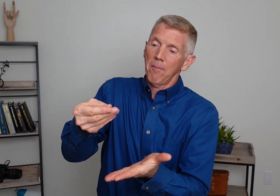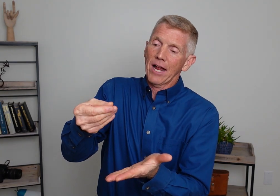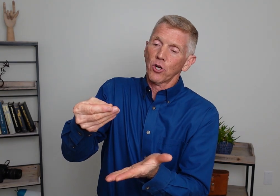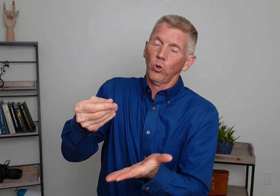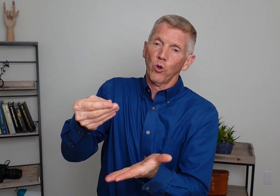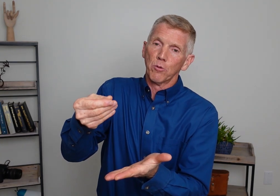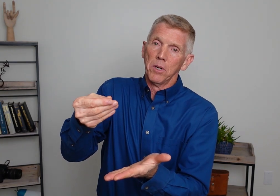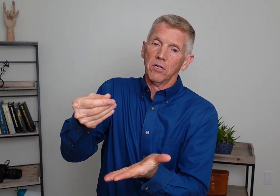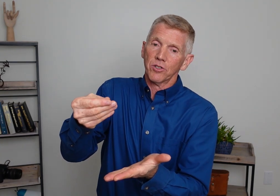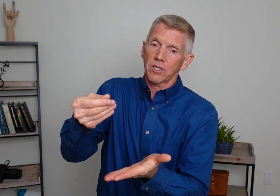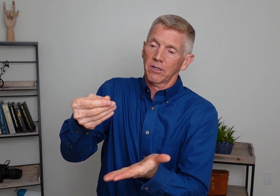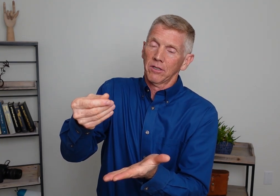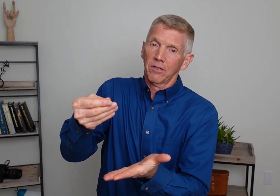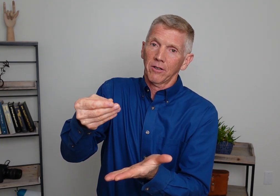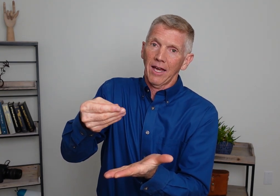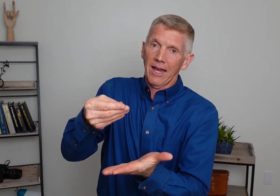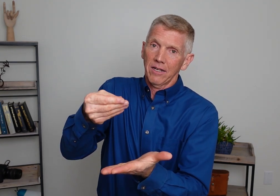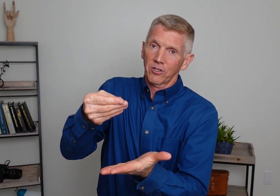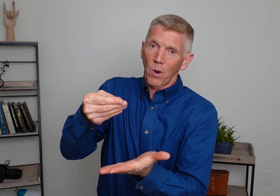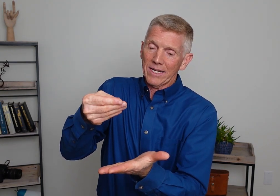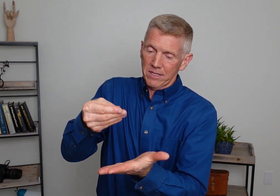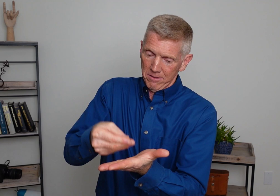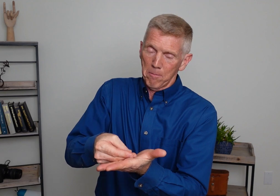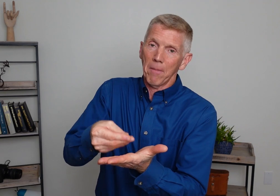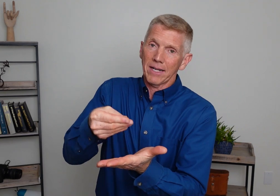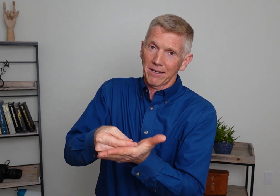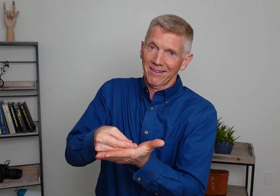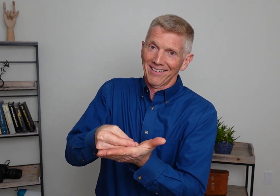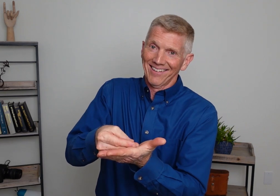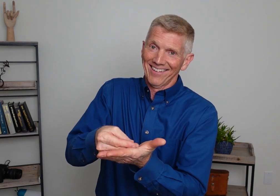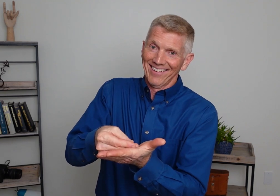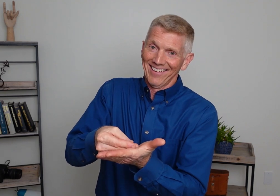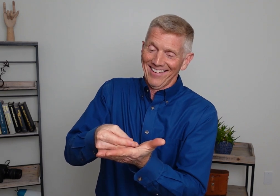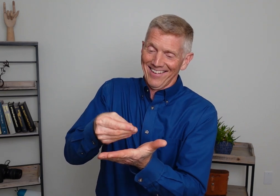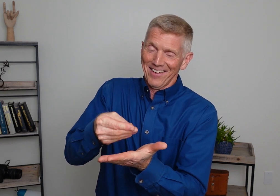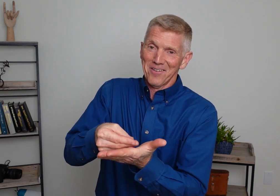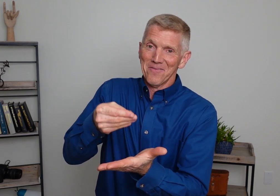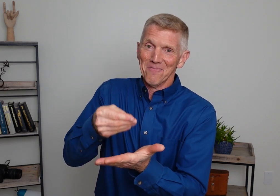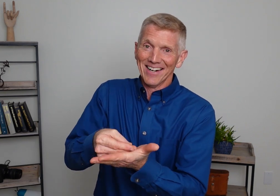Imagine holding those bills. Okay. Twice. Money. Money.